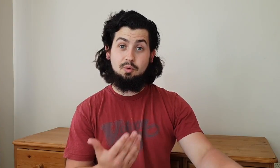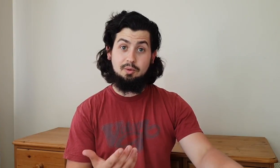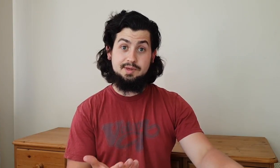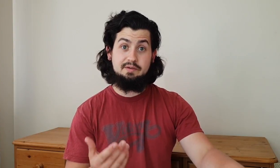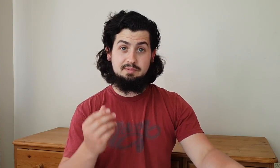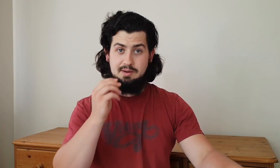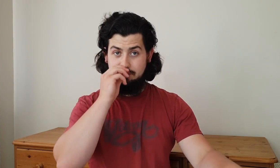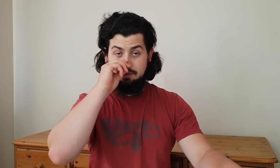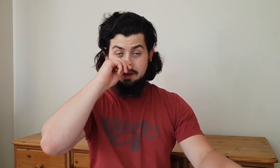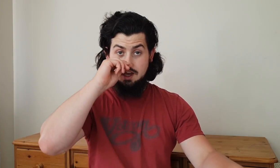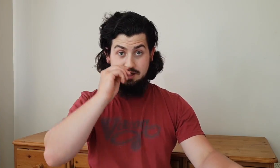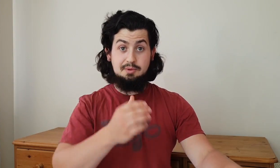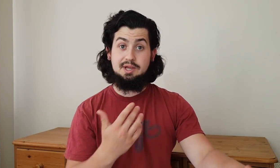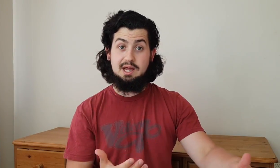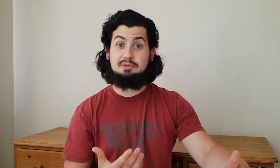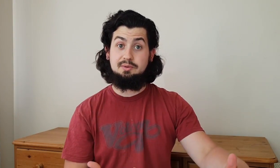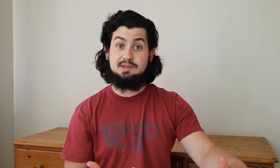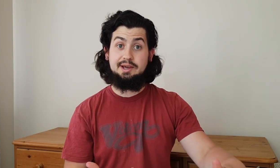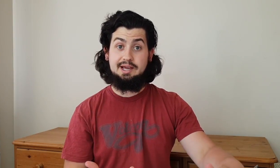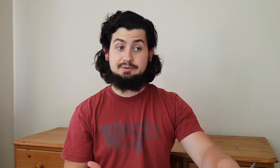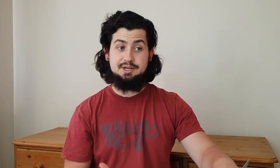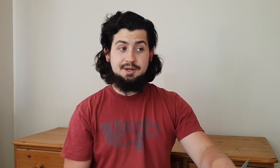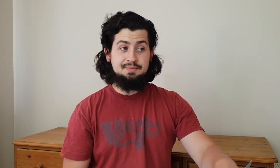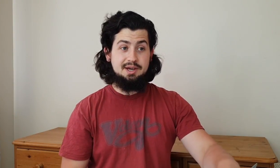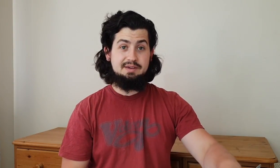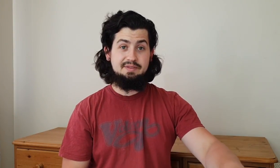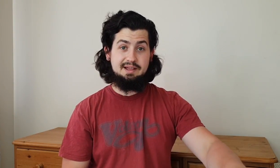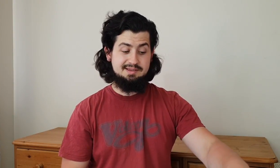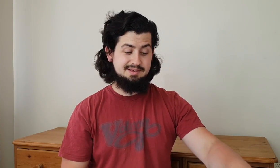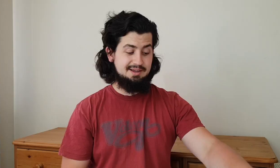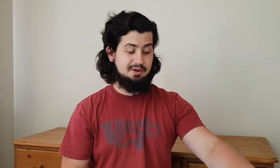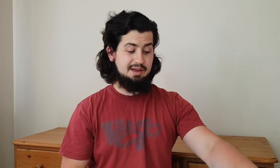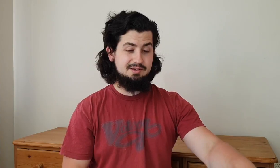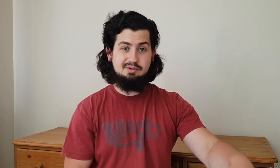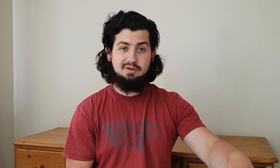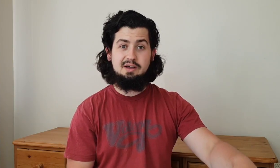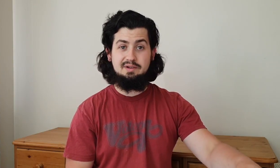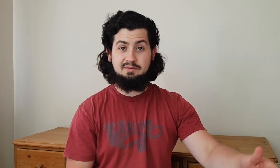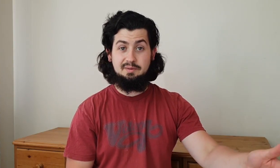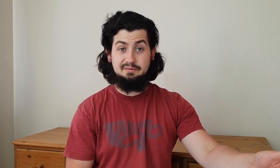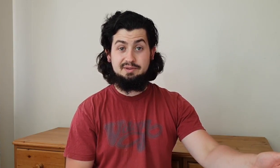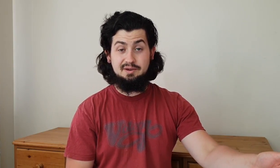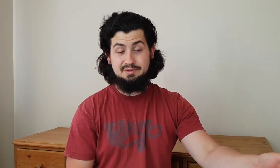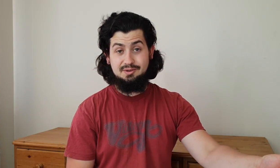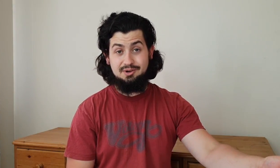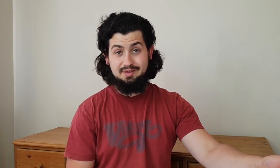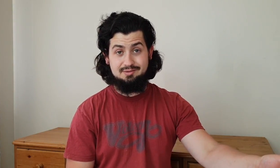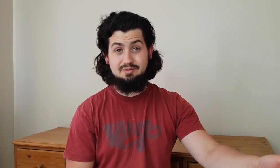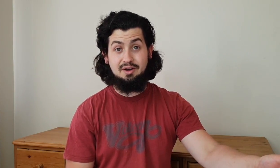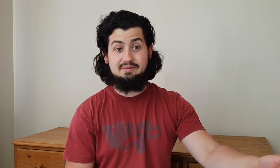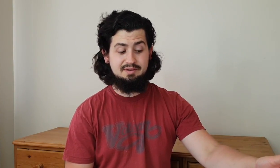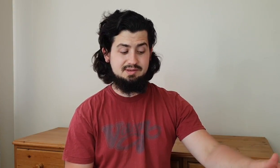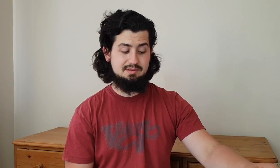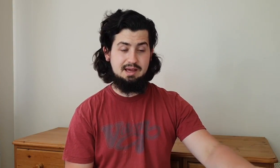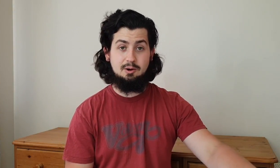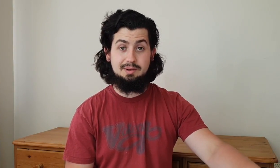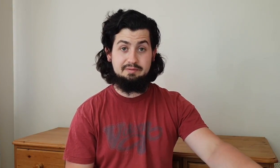observing people who are communicating with you in sign language and even that's you know that's a revival of a sunnah that's a revival of sunnah our beloved